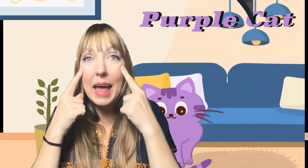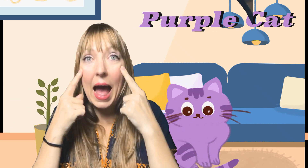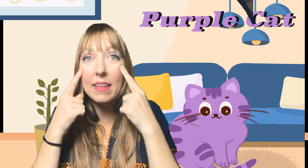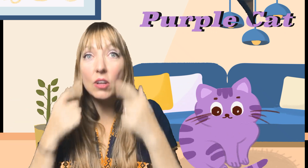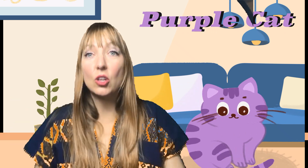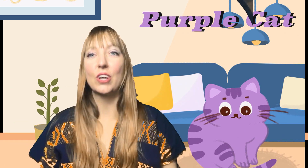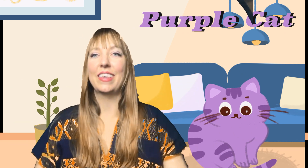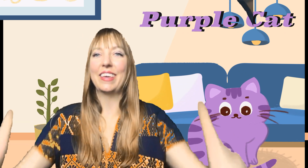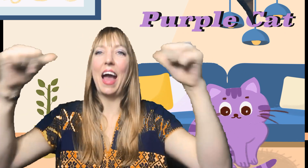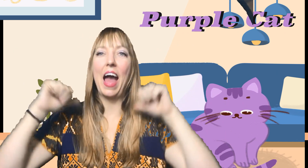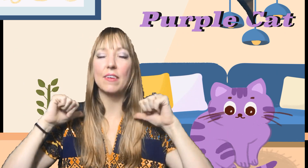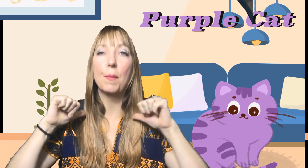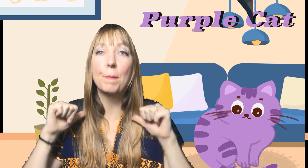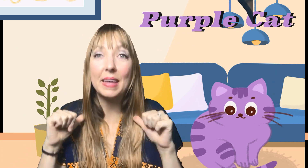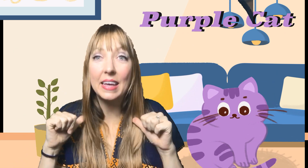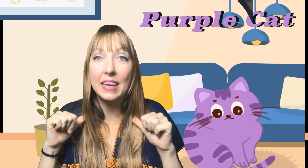cat looking at me